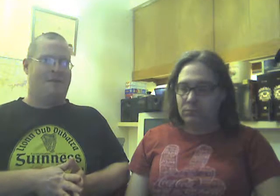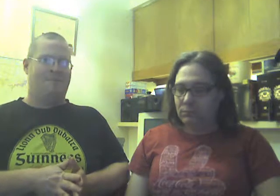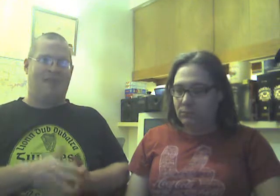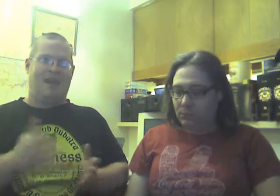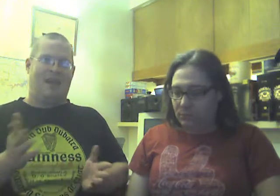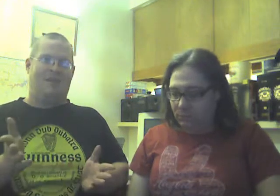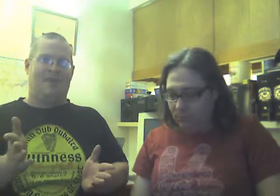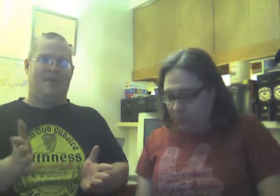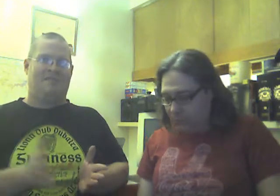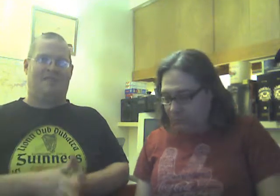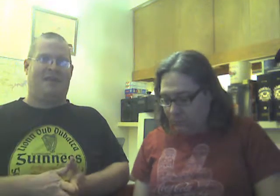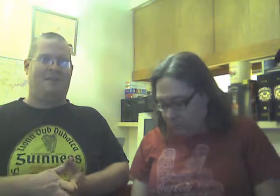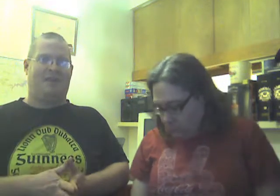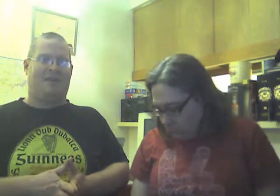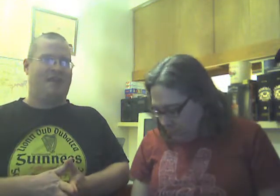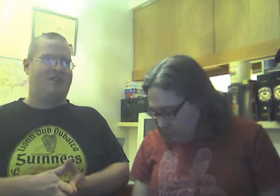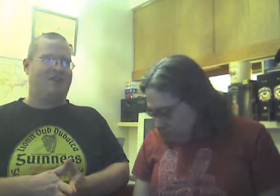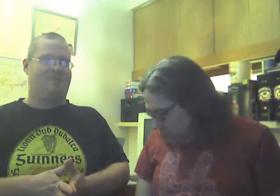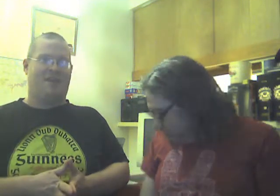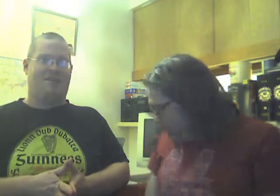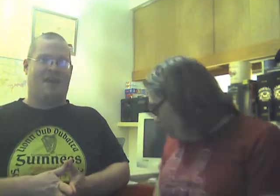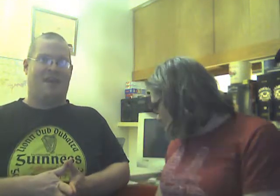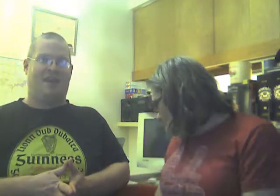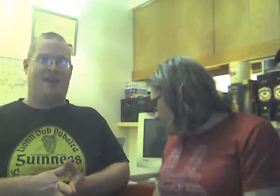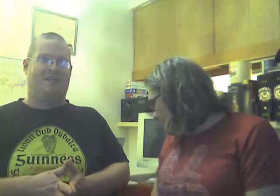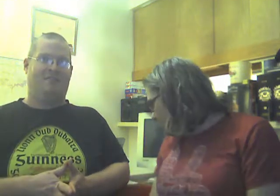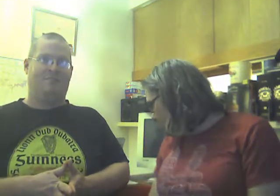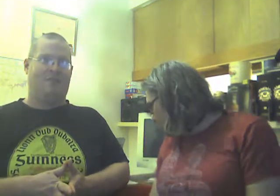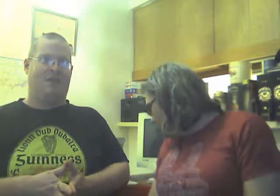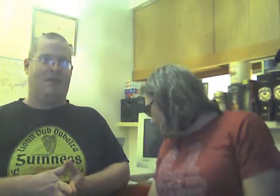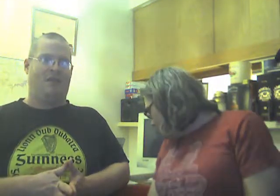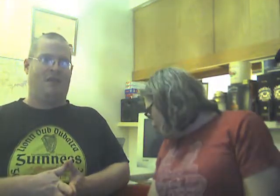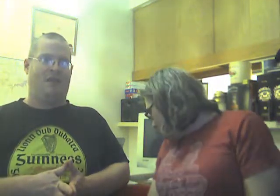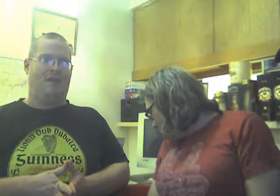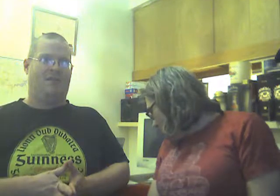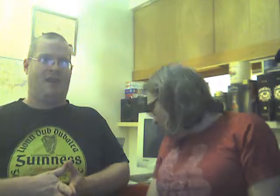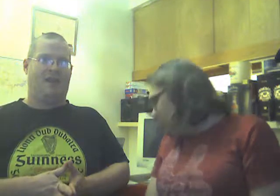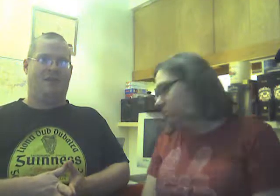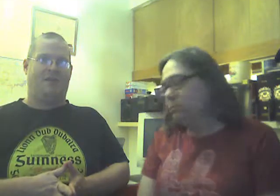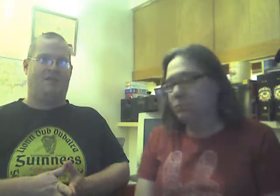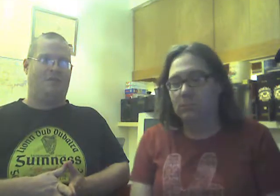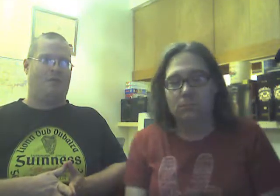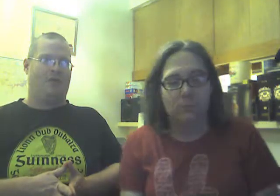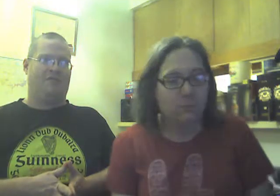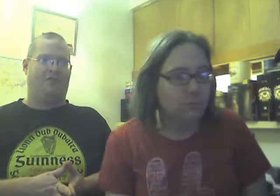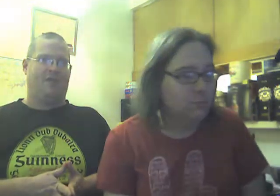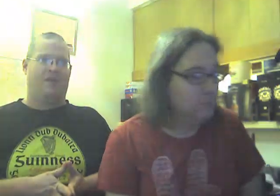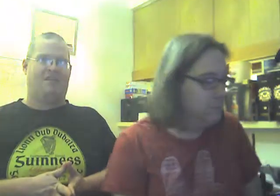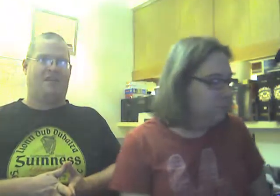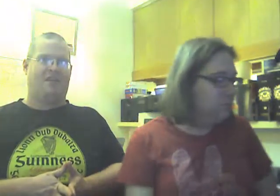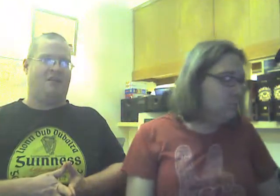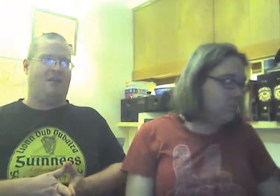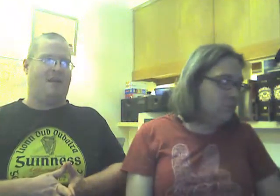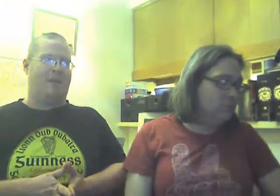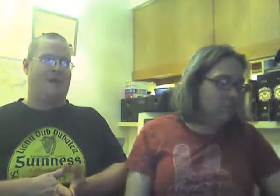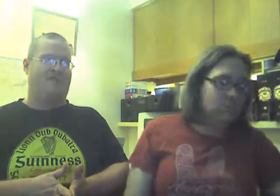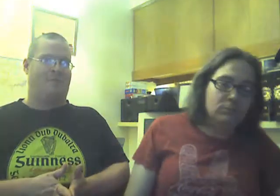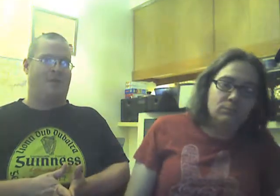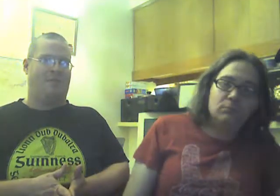So, anyways, that's just me saying, again, you need to understand how YouTube works if you're going to sit there and try to bash someone and